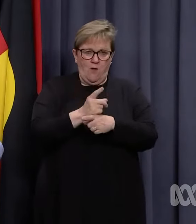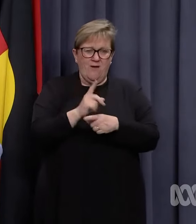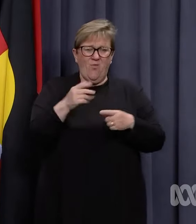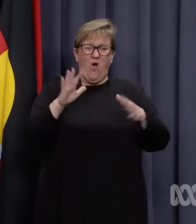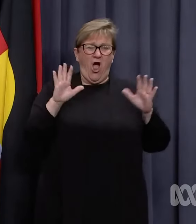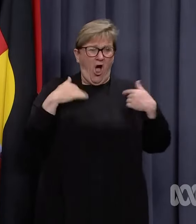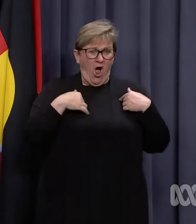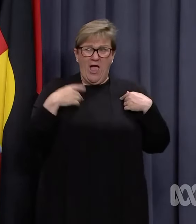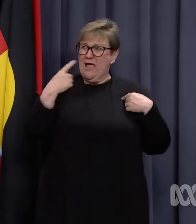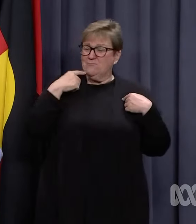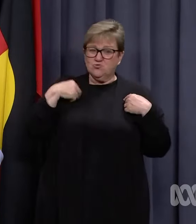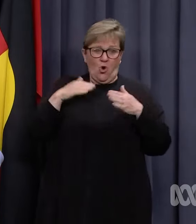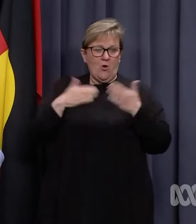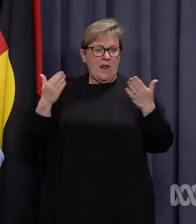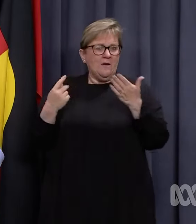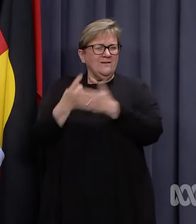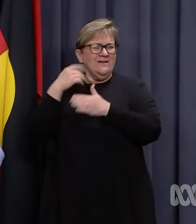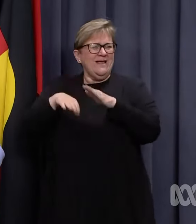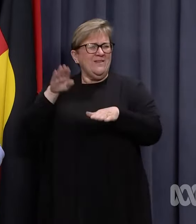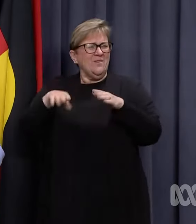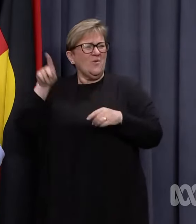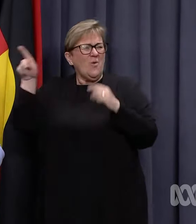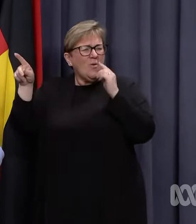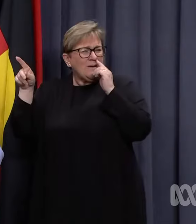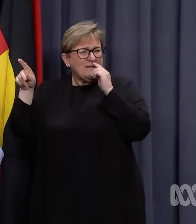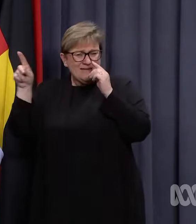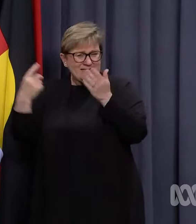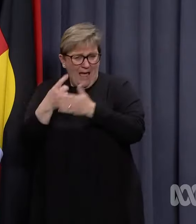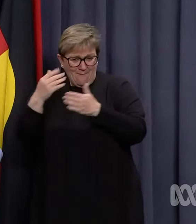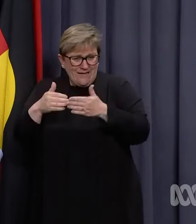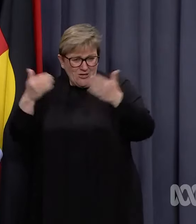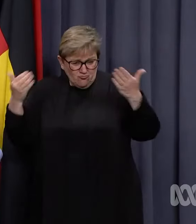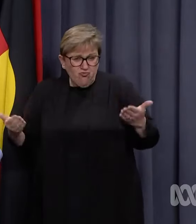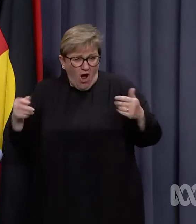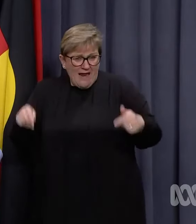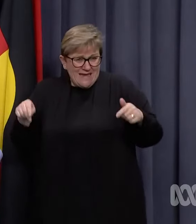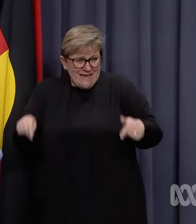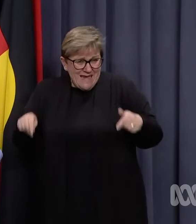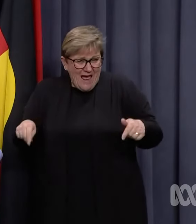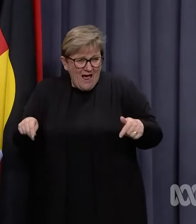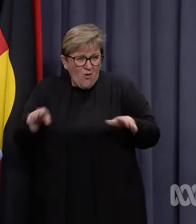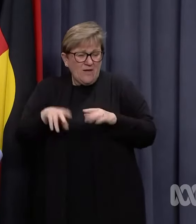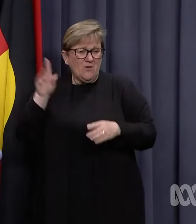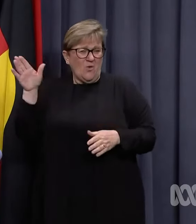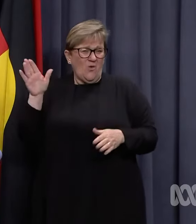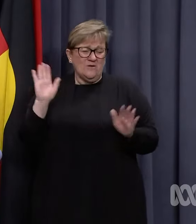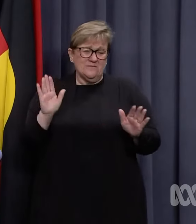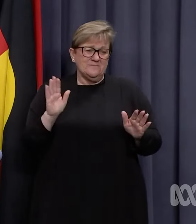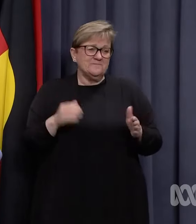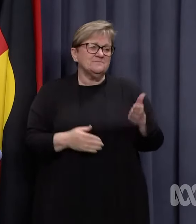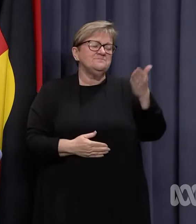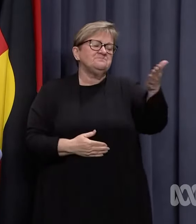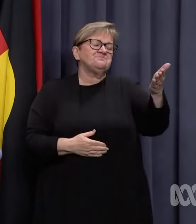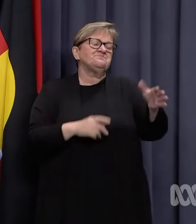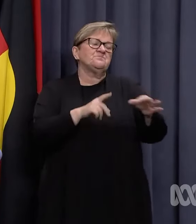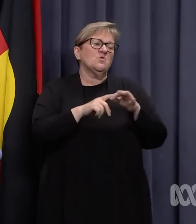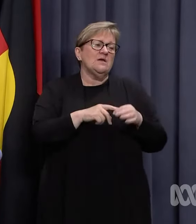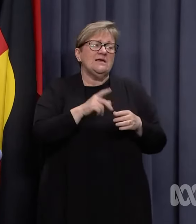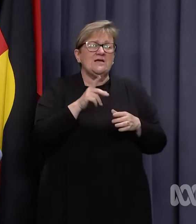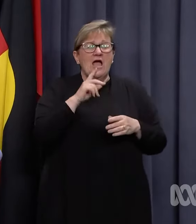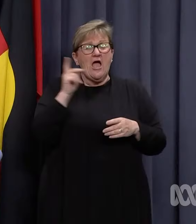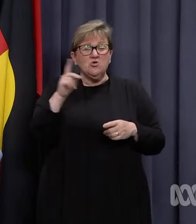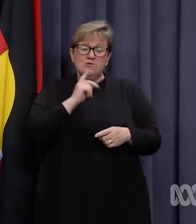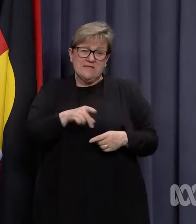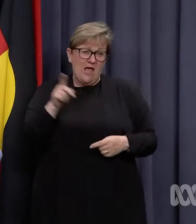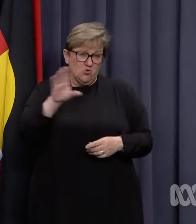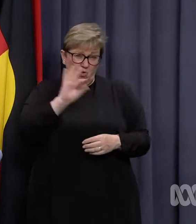I'm told now have arisen during the course of a matter that is literally on foot in court now. Minister, are you suggesting that you had no